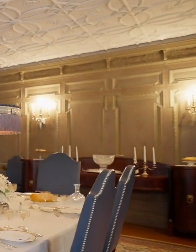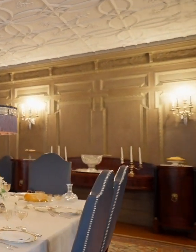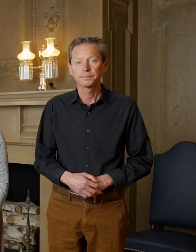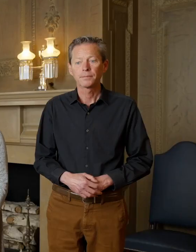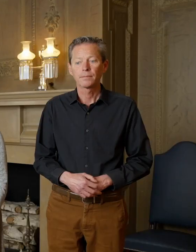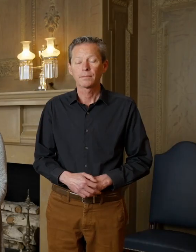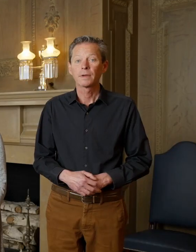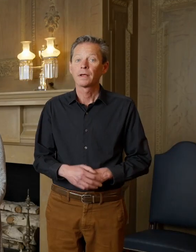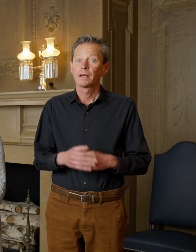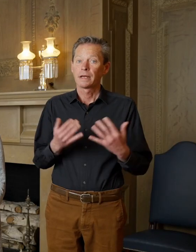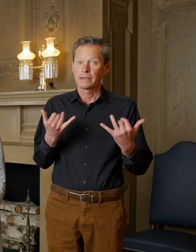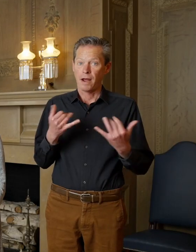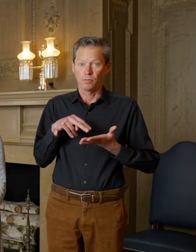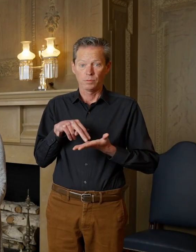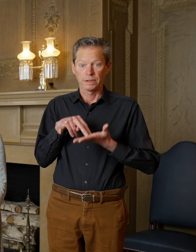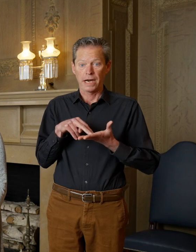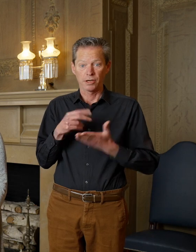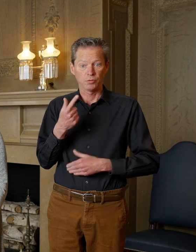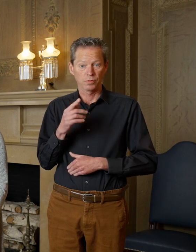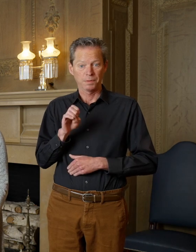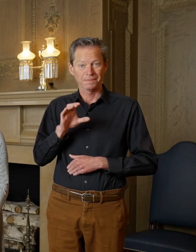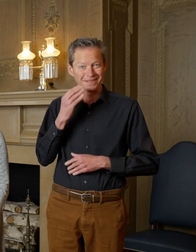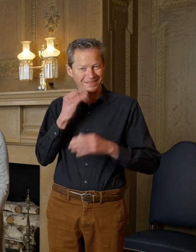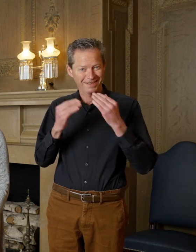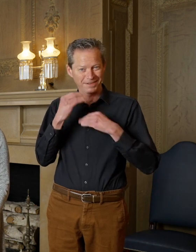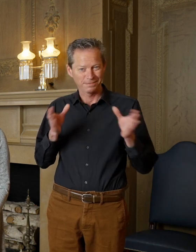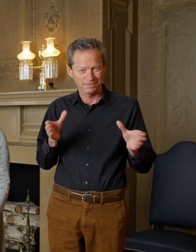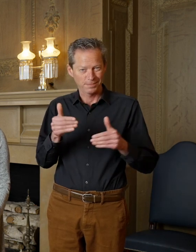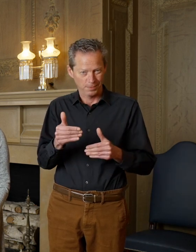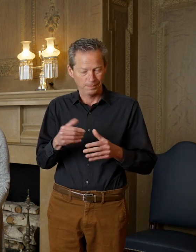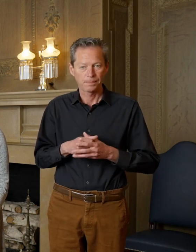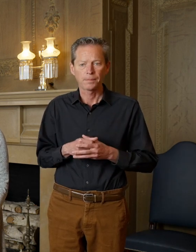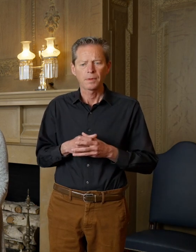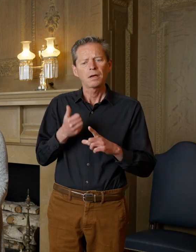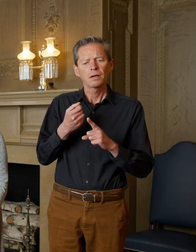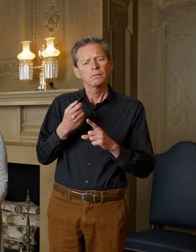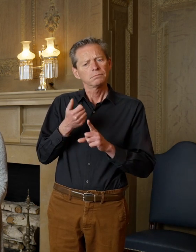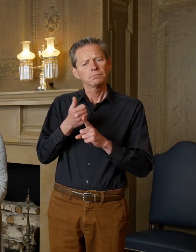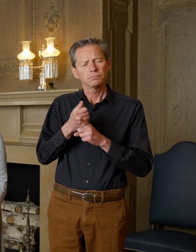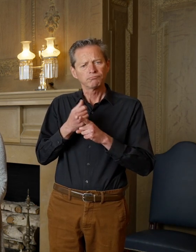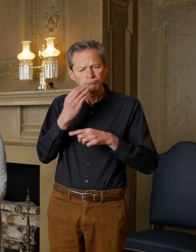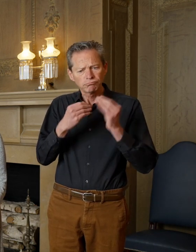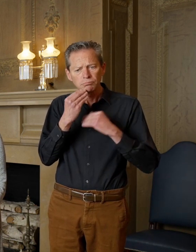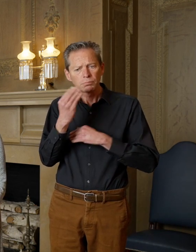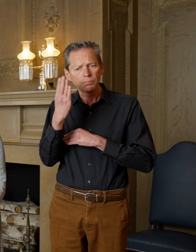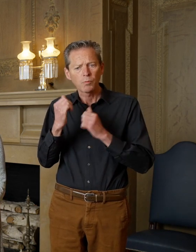We are standing in George Eastman's dining room. He regularly had breakfast with his mom here in this room